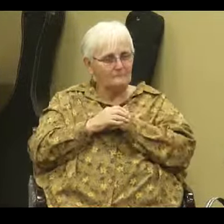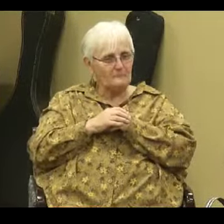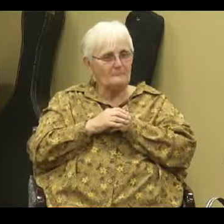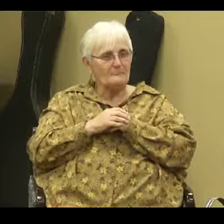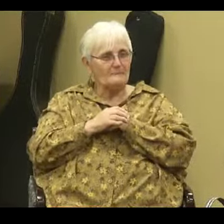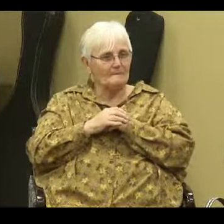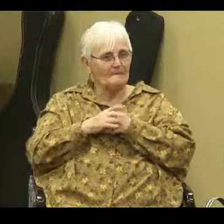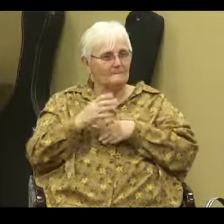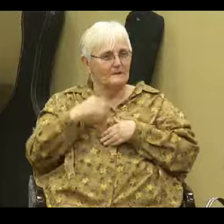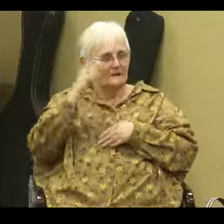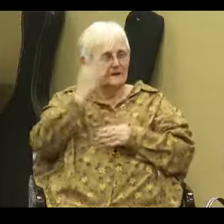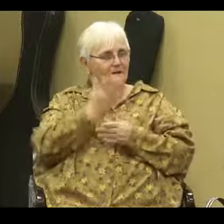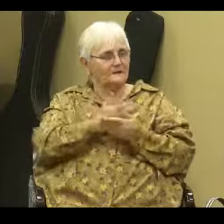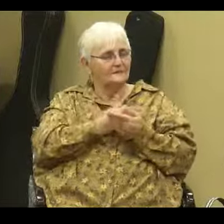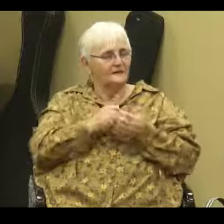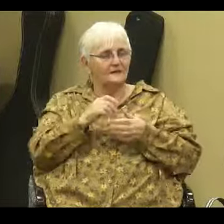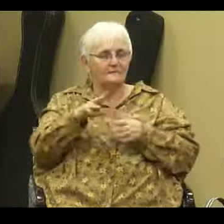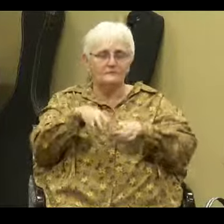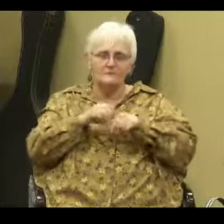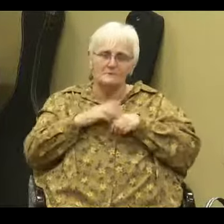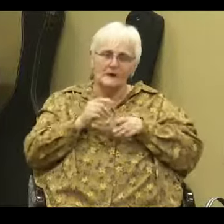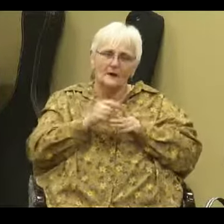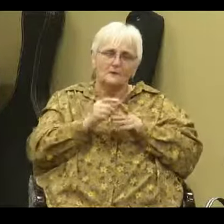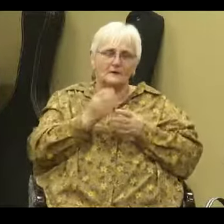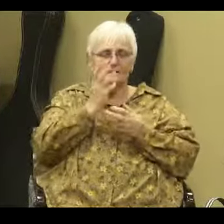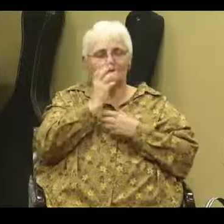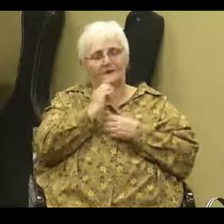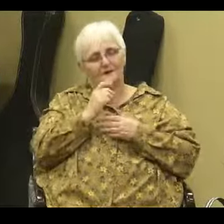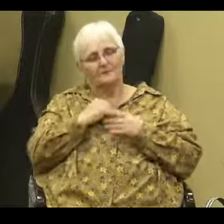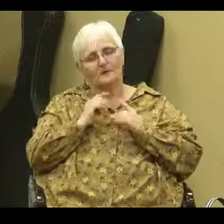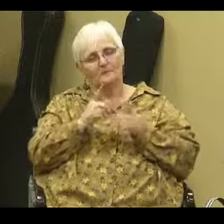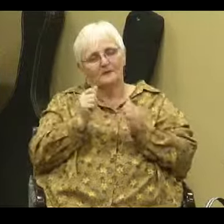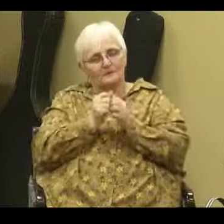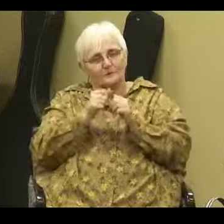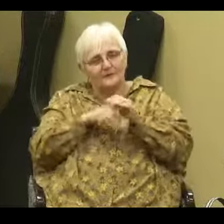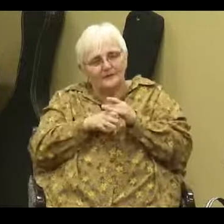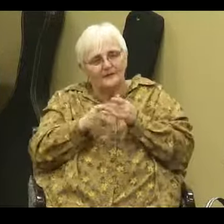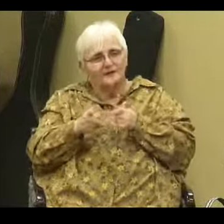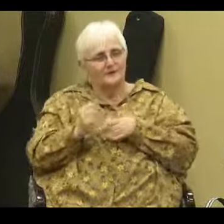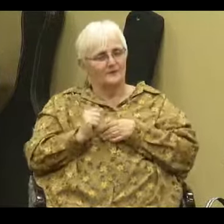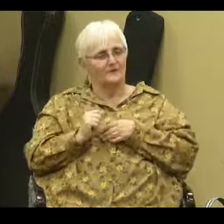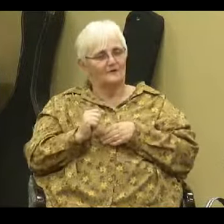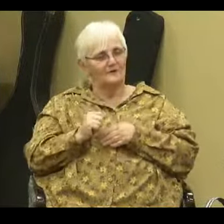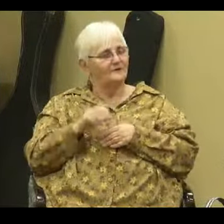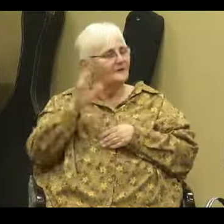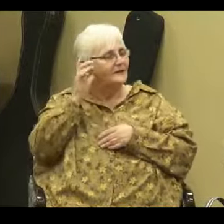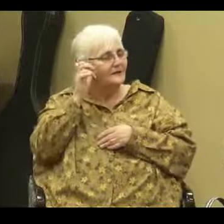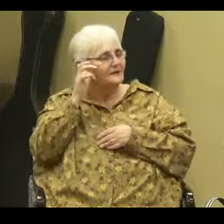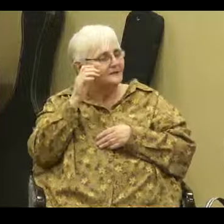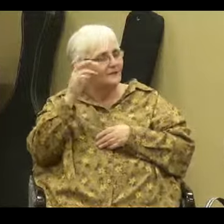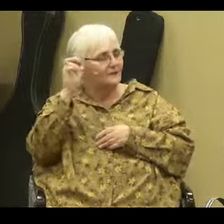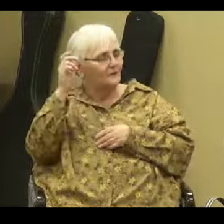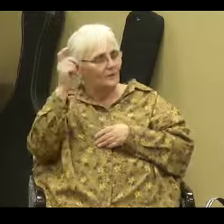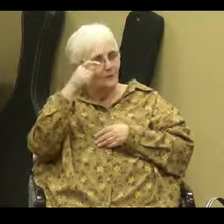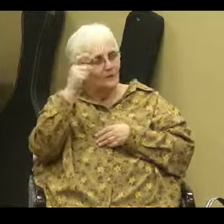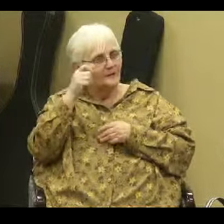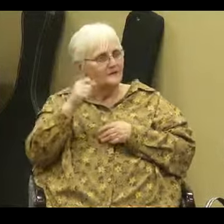my son if you receive my words and treasure my commands within you so that you incline your ear to wisdom and apply your heart to understanding